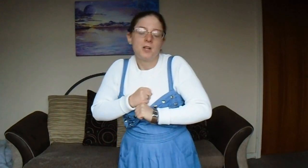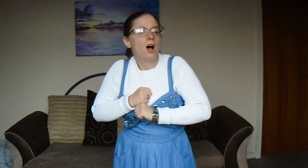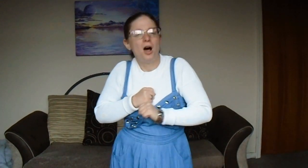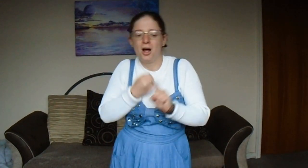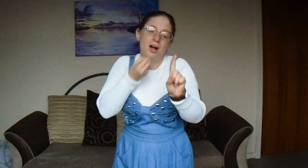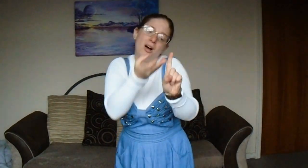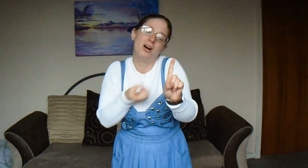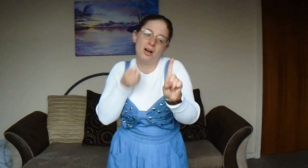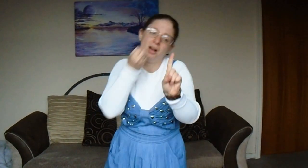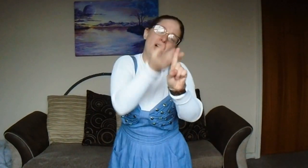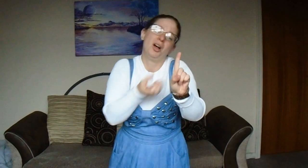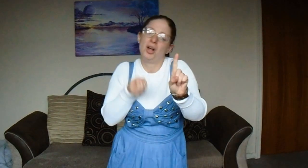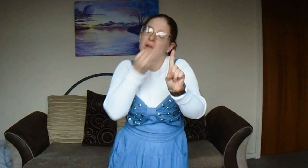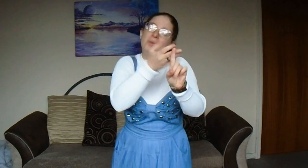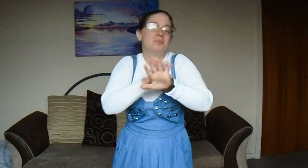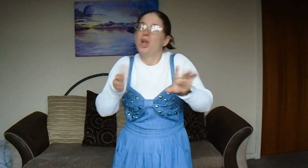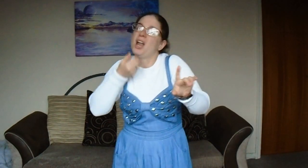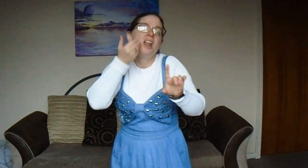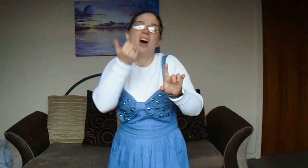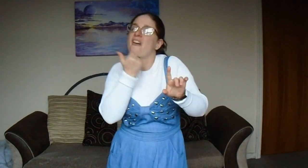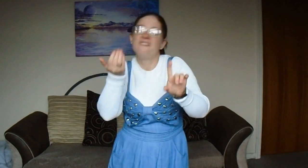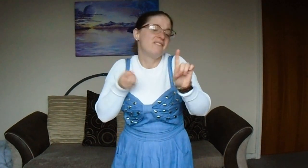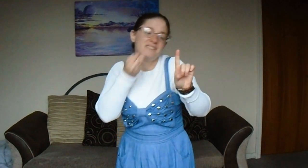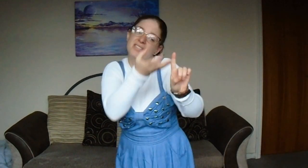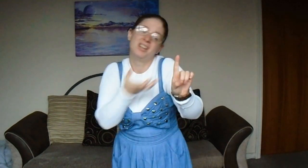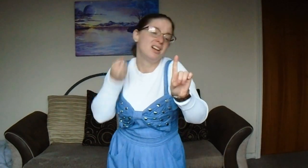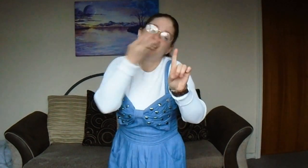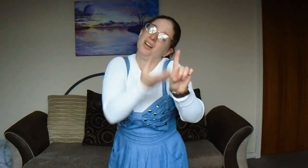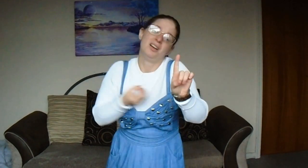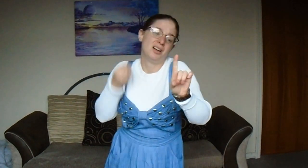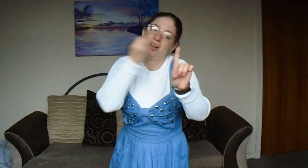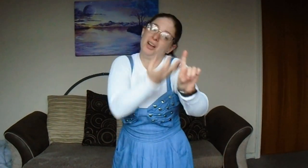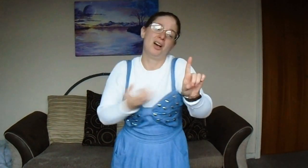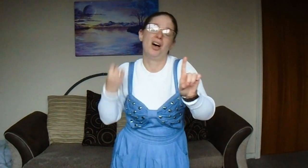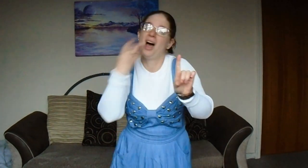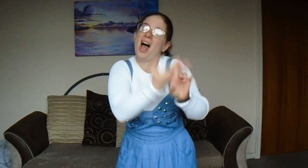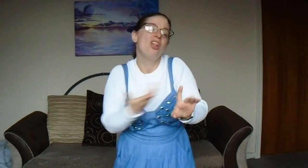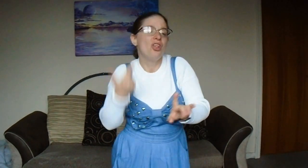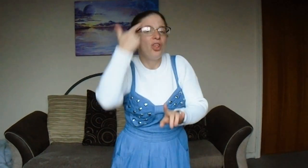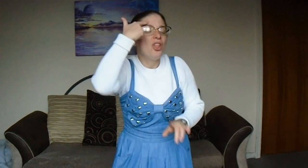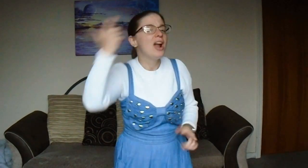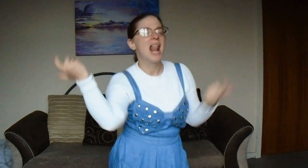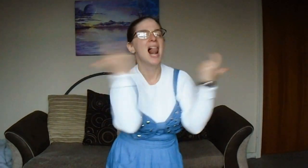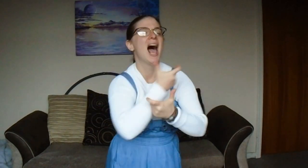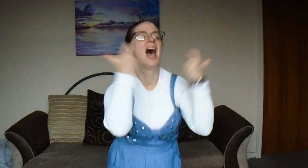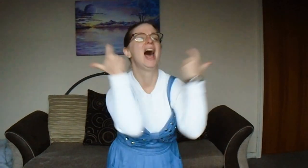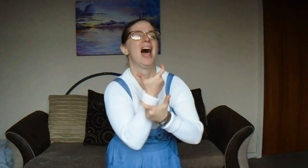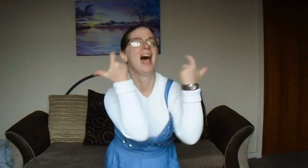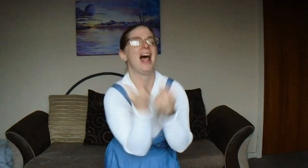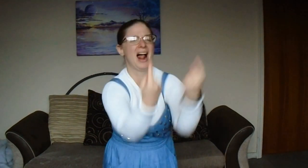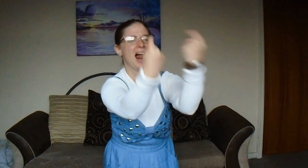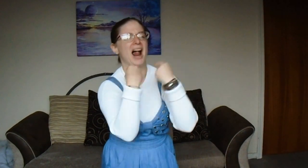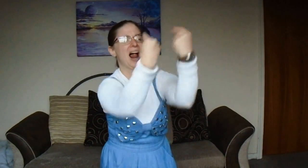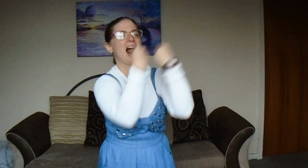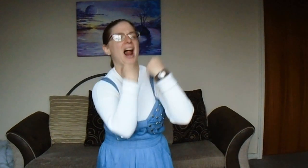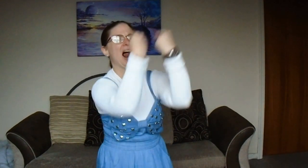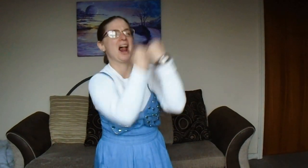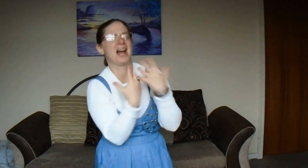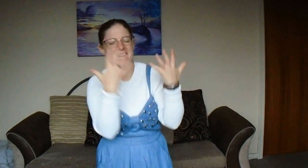said enough I thought that I heard you laughing, I thought that